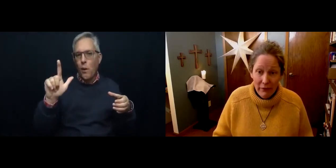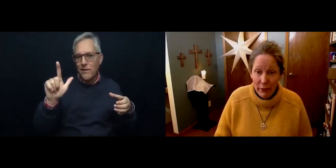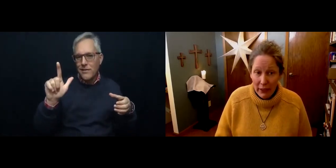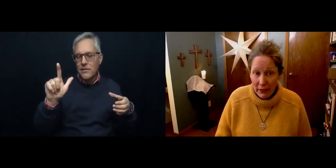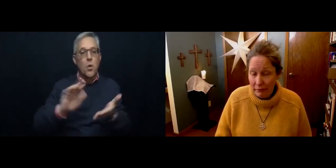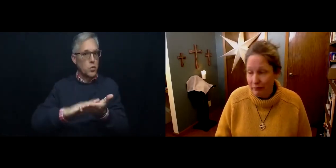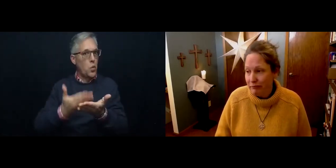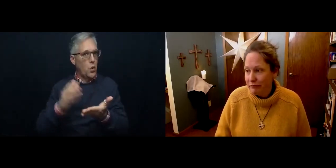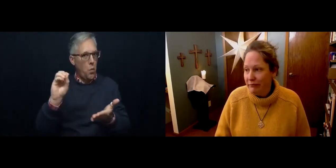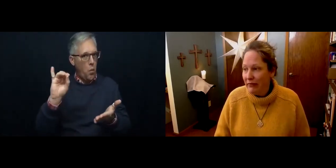your body.